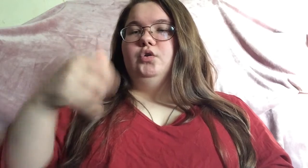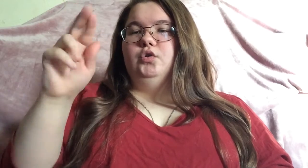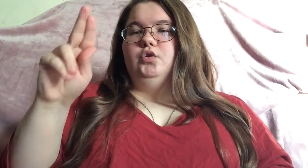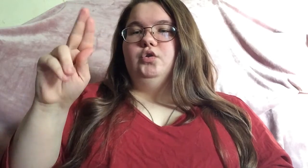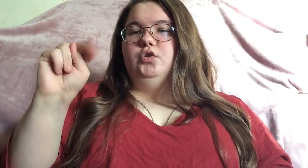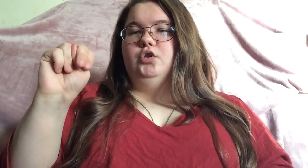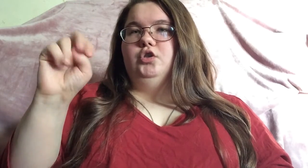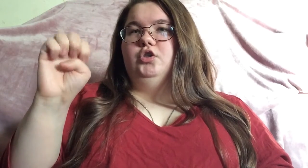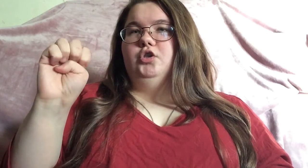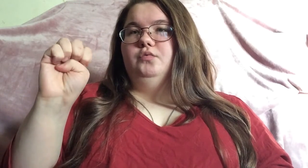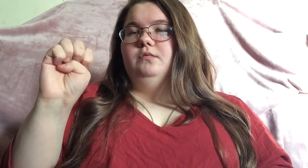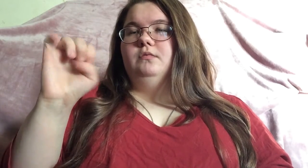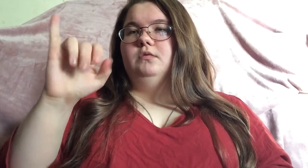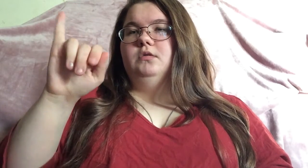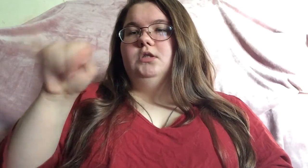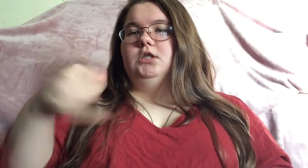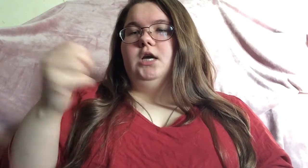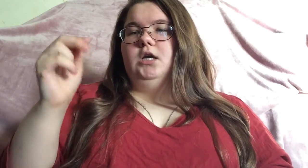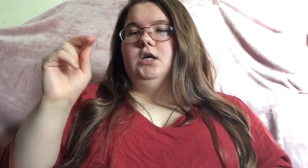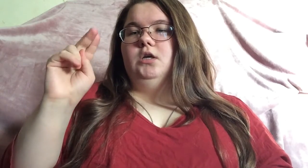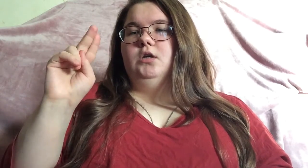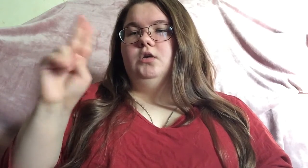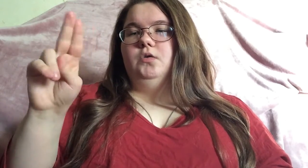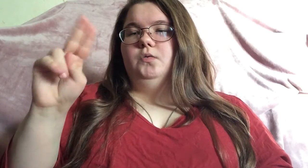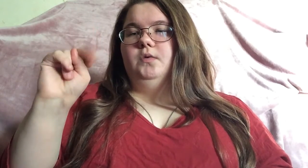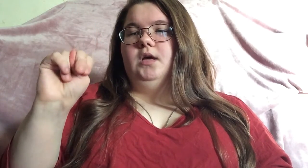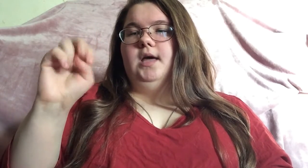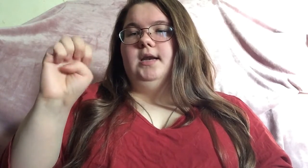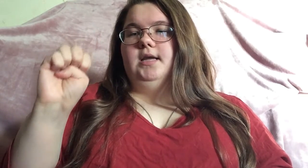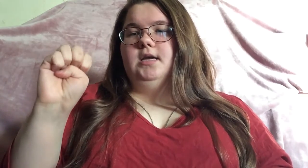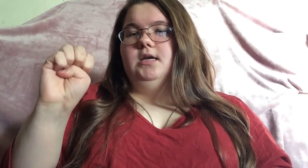june j-u-n-e